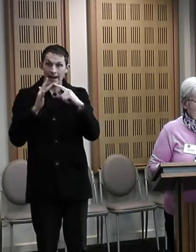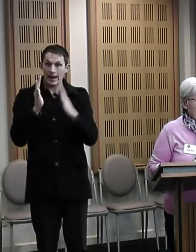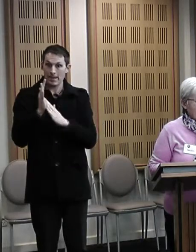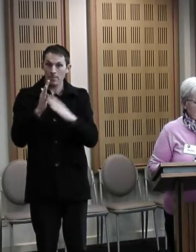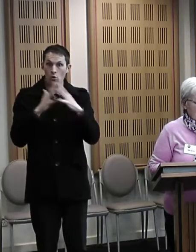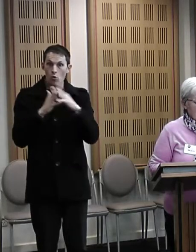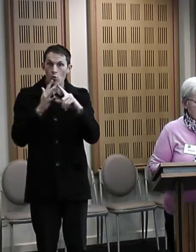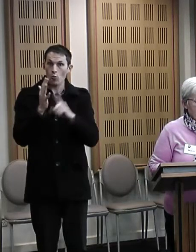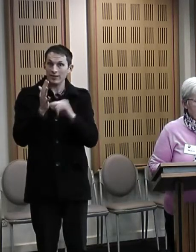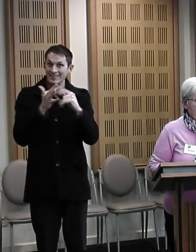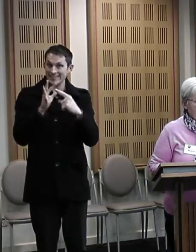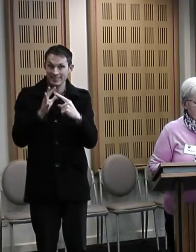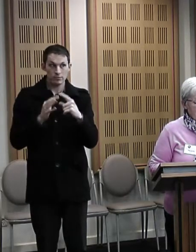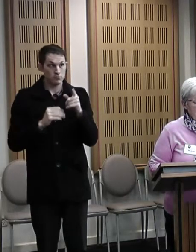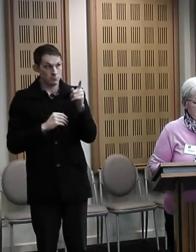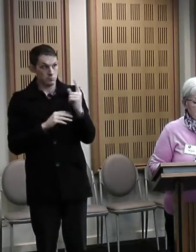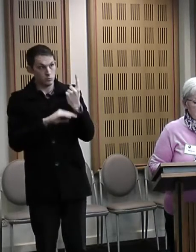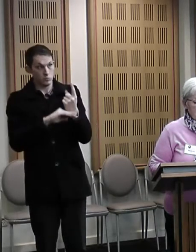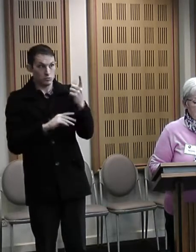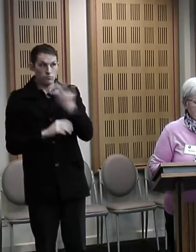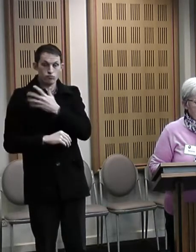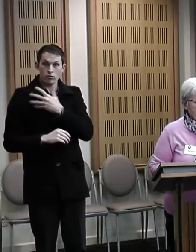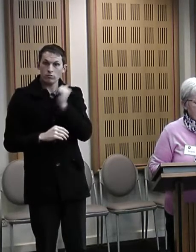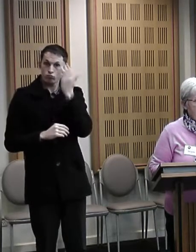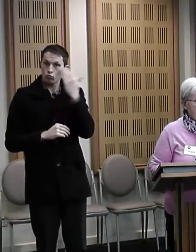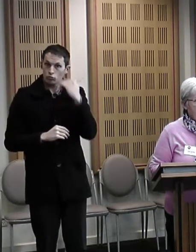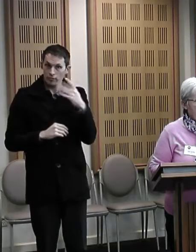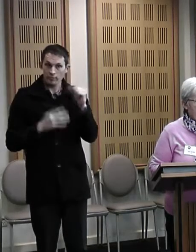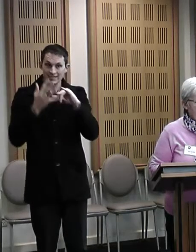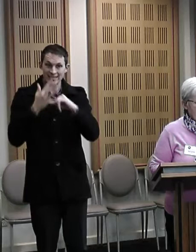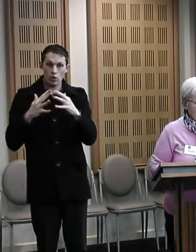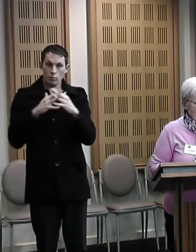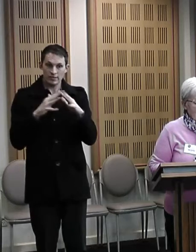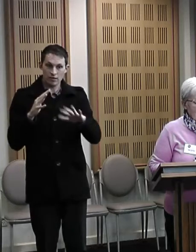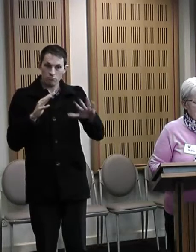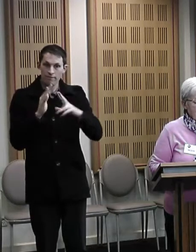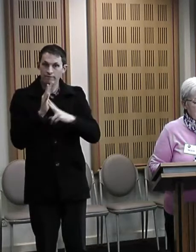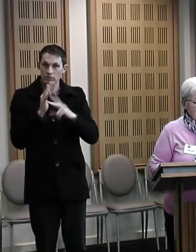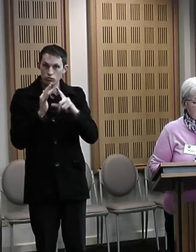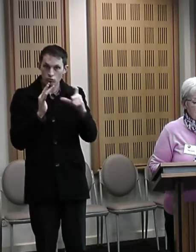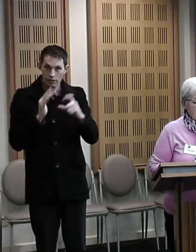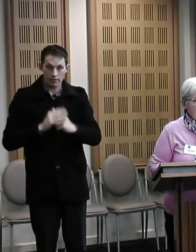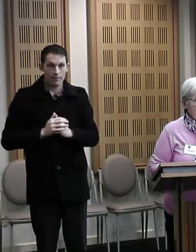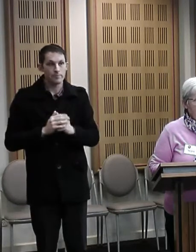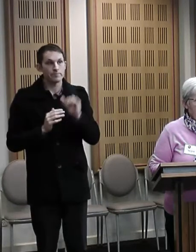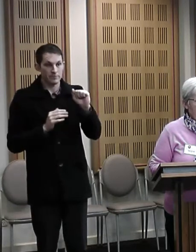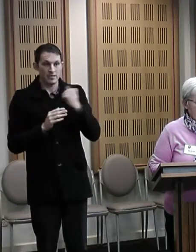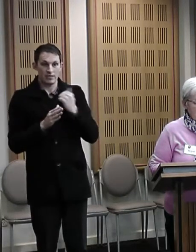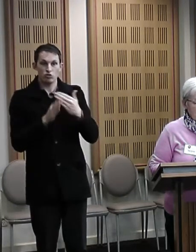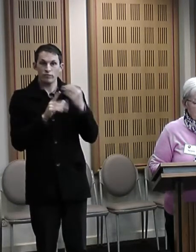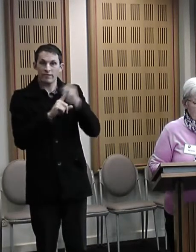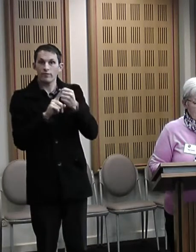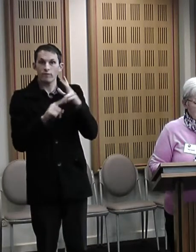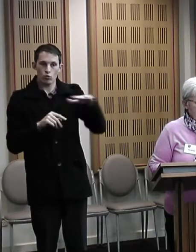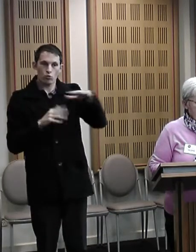is a proud Gundjamara woman from the South West region of Victoria and our Indigenous advocate for the Wimmera.